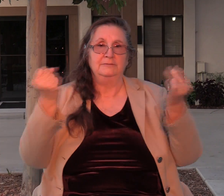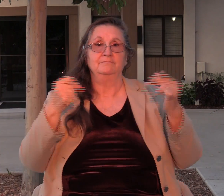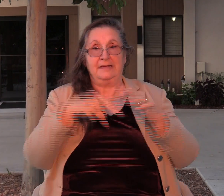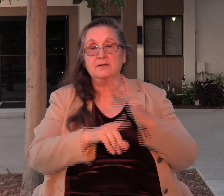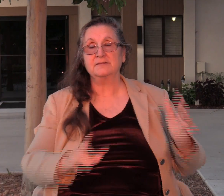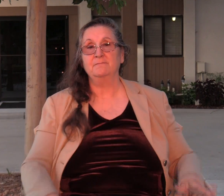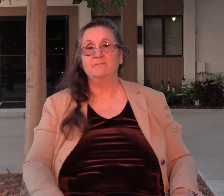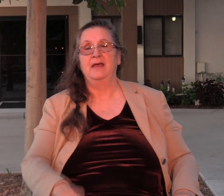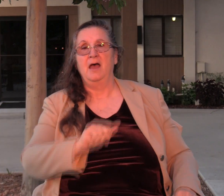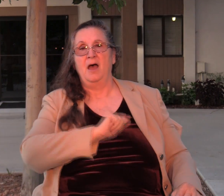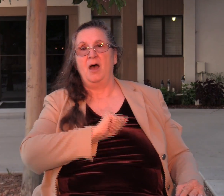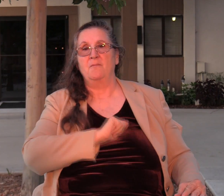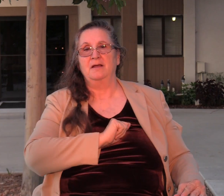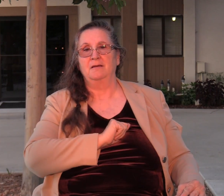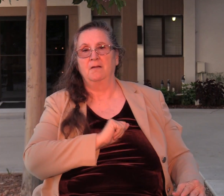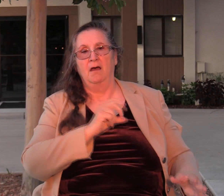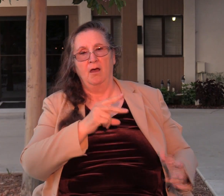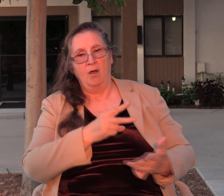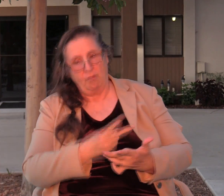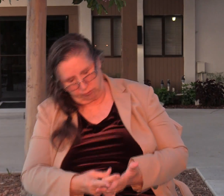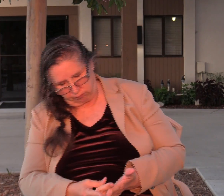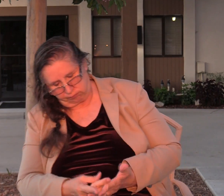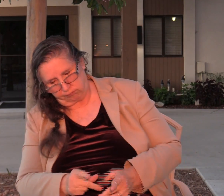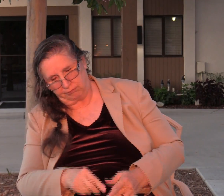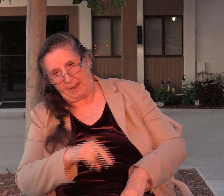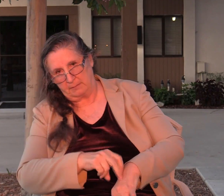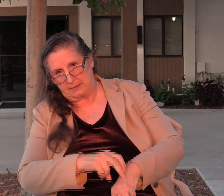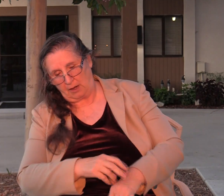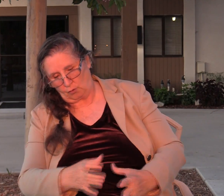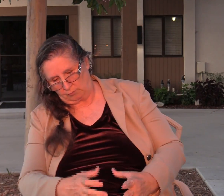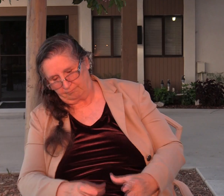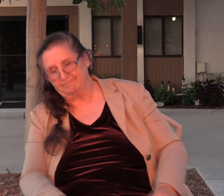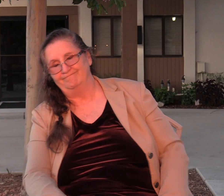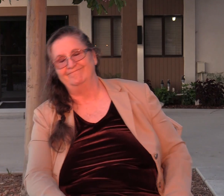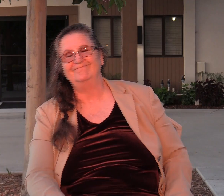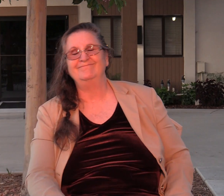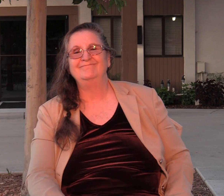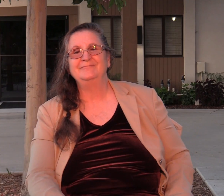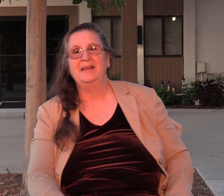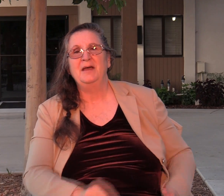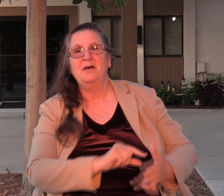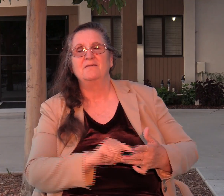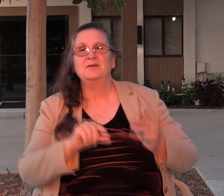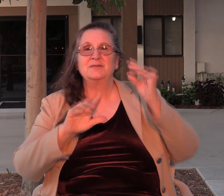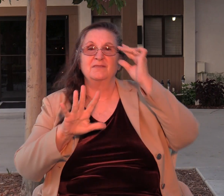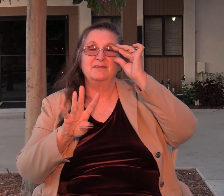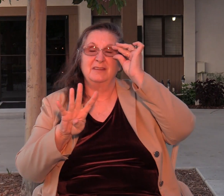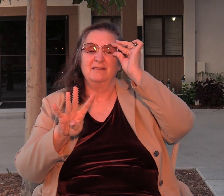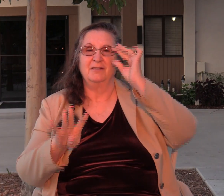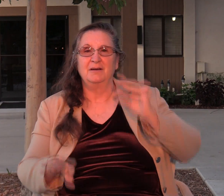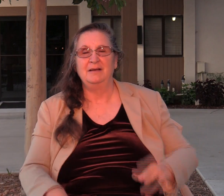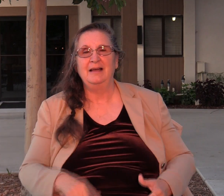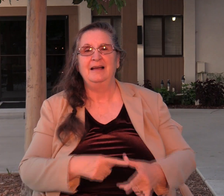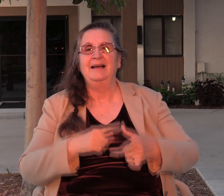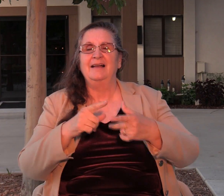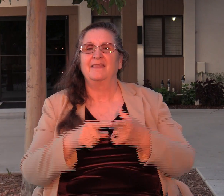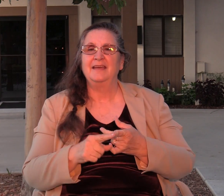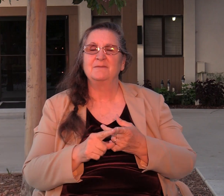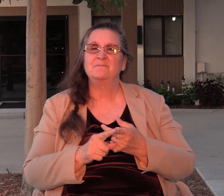Abimelech goes down like a sack of potatoes. Verse 54. Then he called